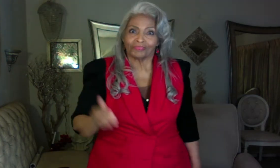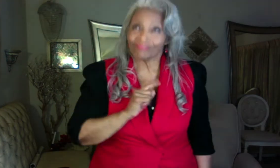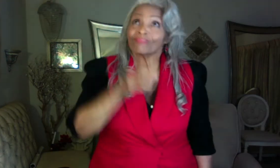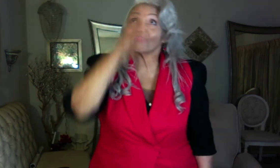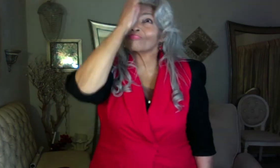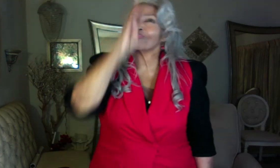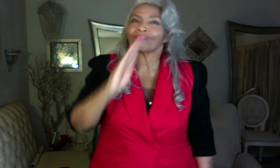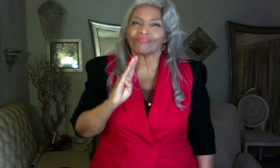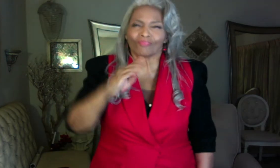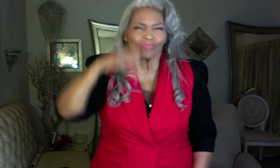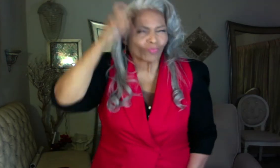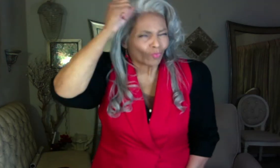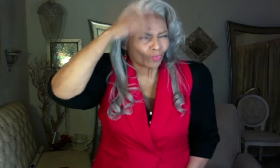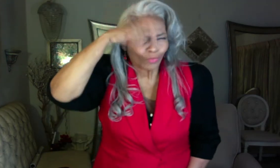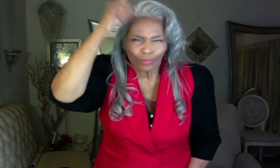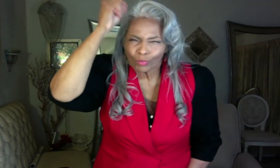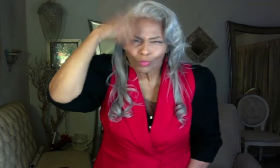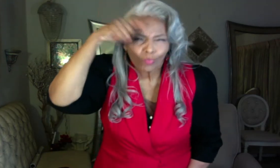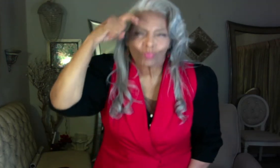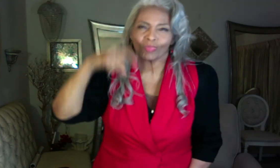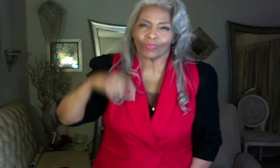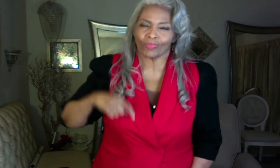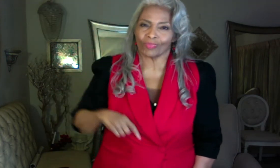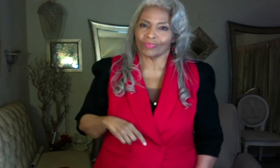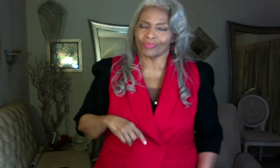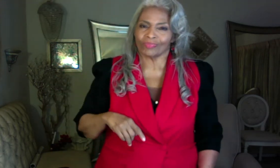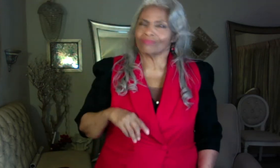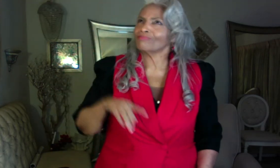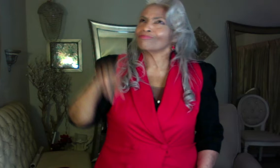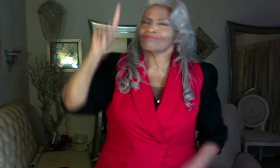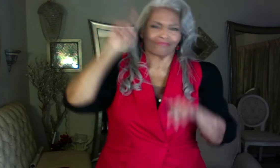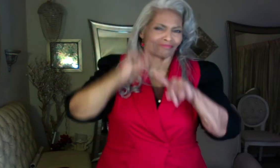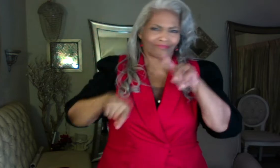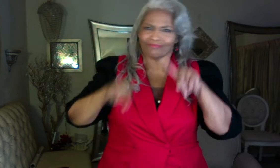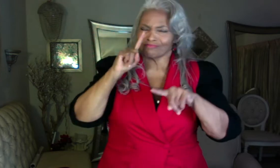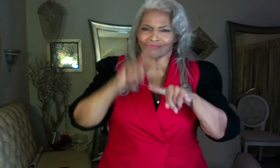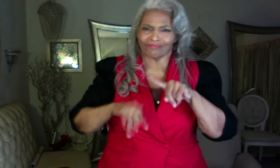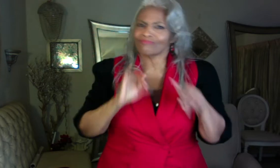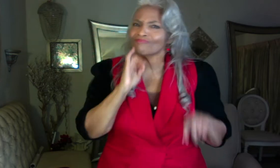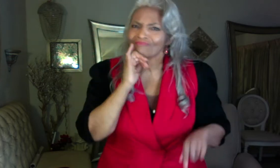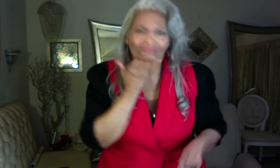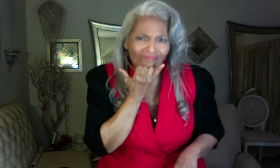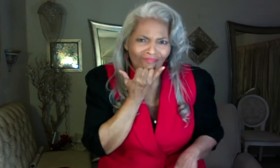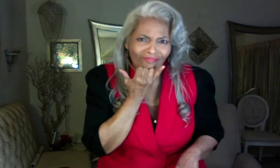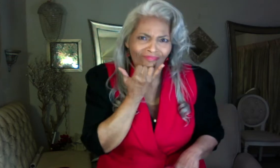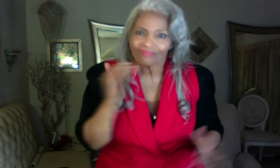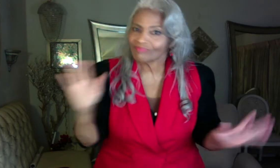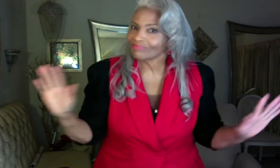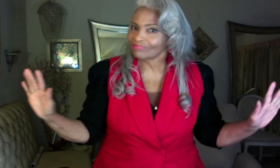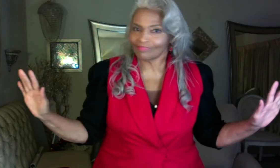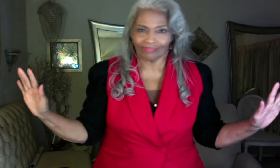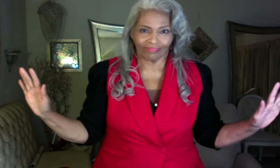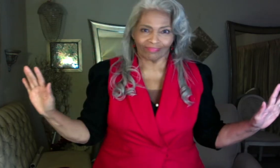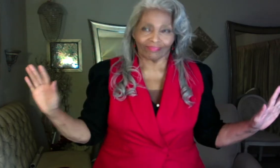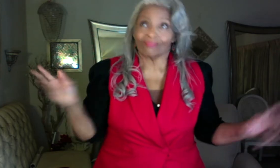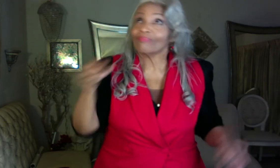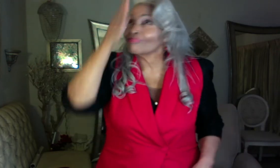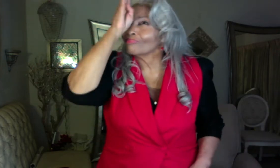God is too wise to be mistaken. God is too